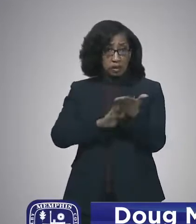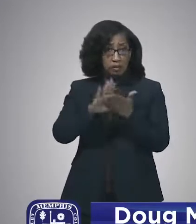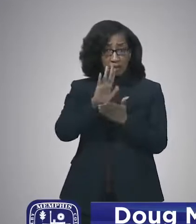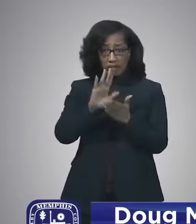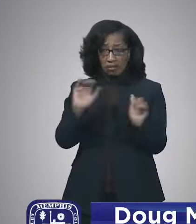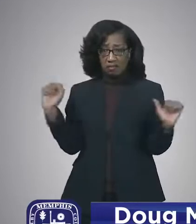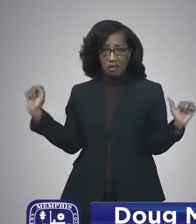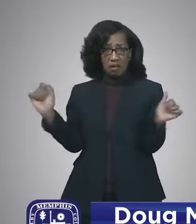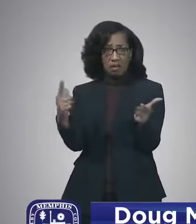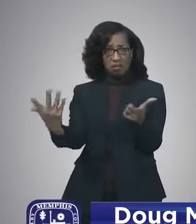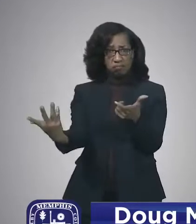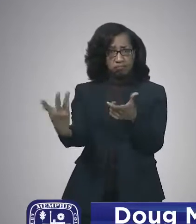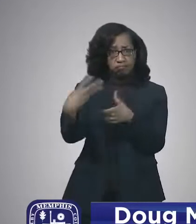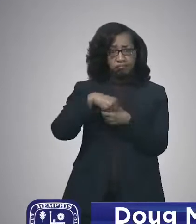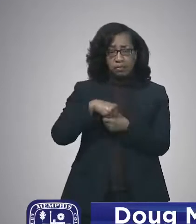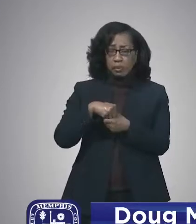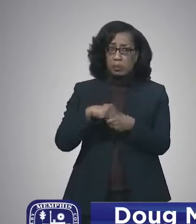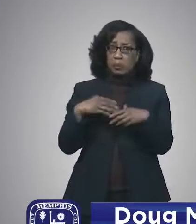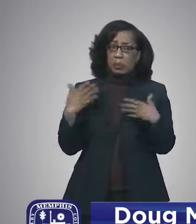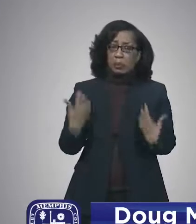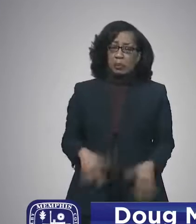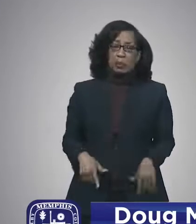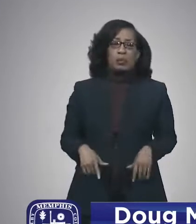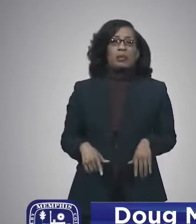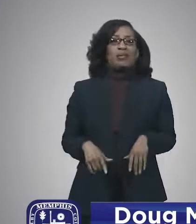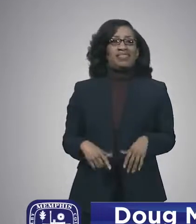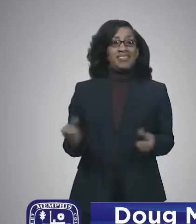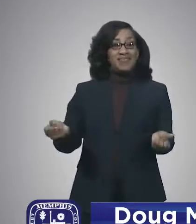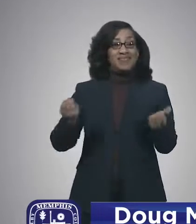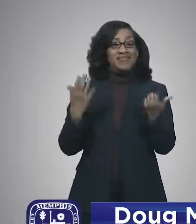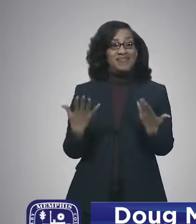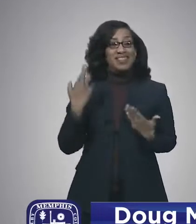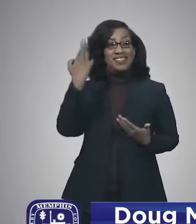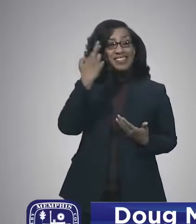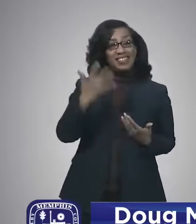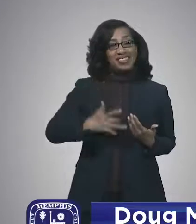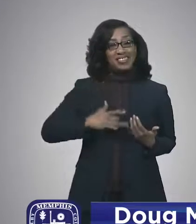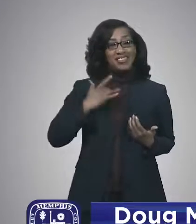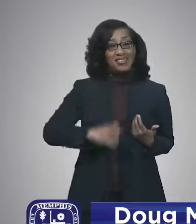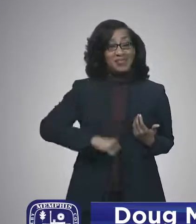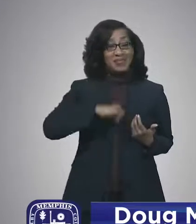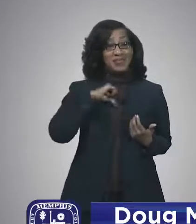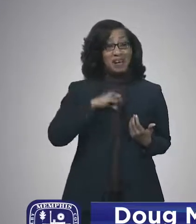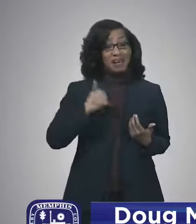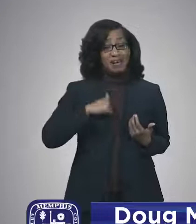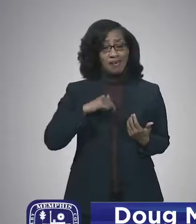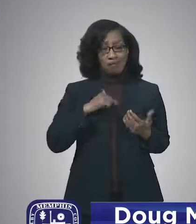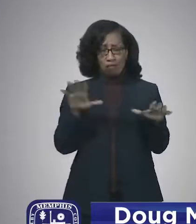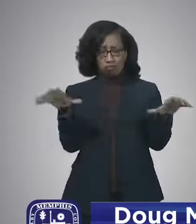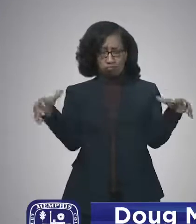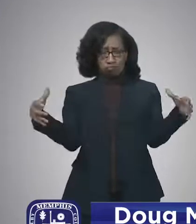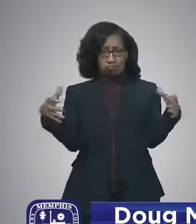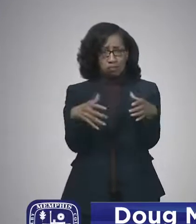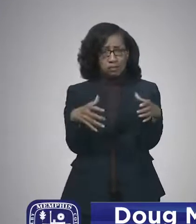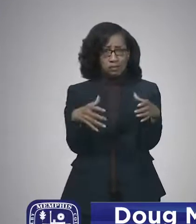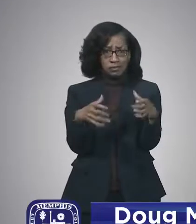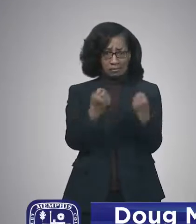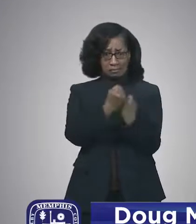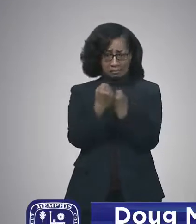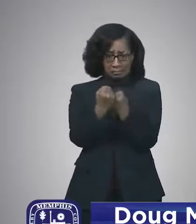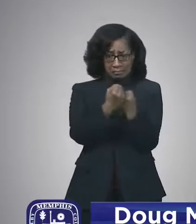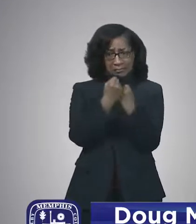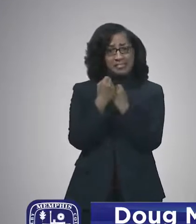Um, we have a lot to be proud of in this community. We came together, and we've done that. And again, I will encourage everybody to continue